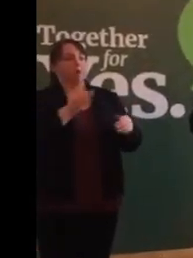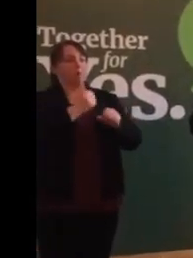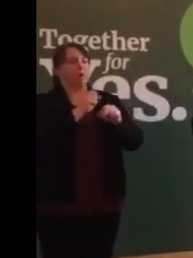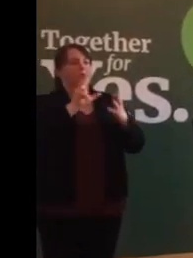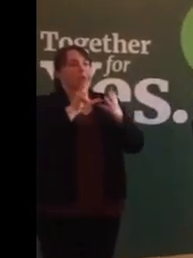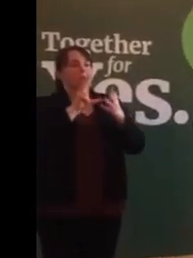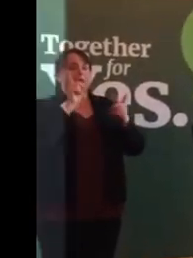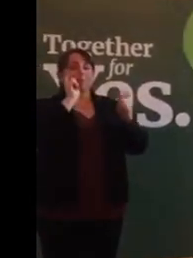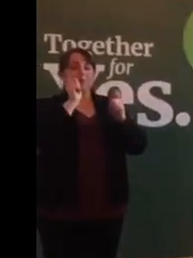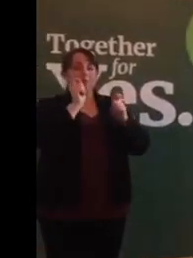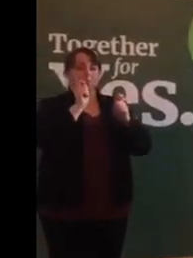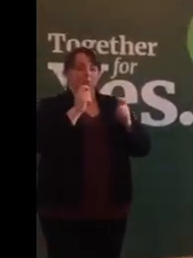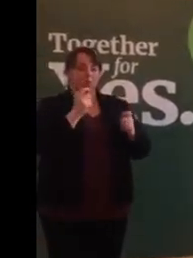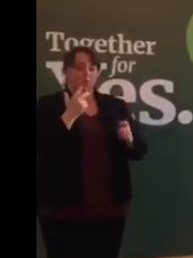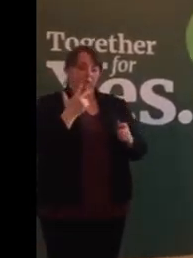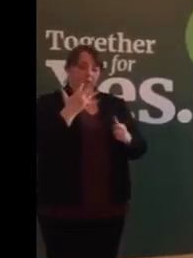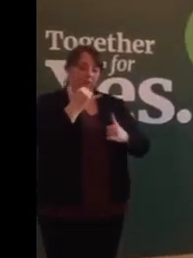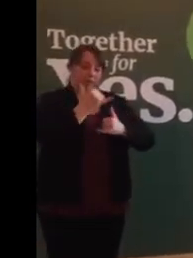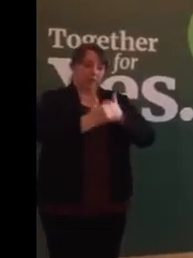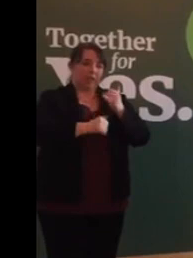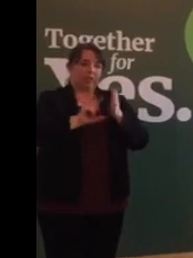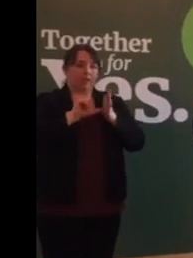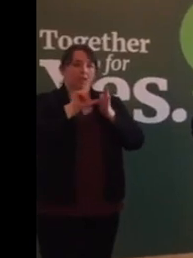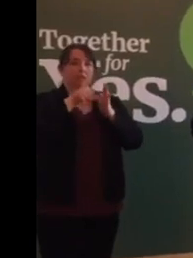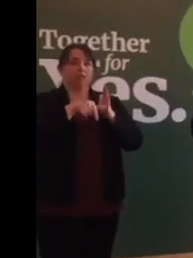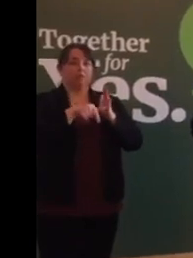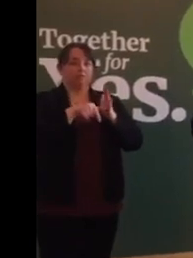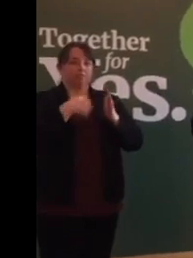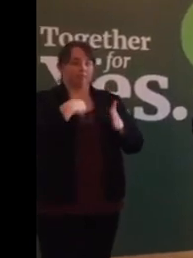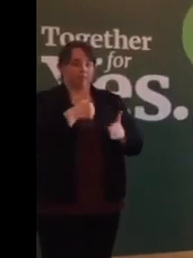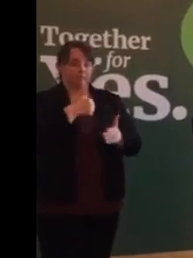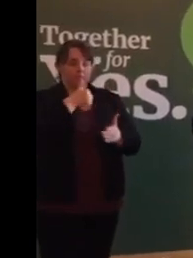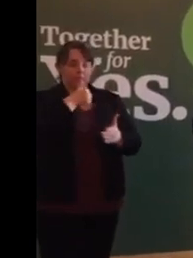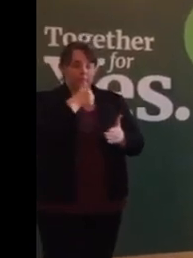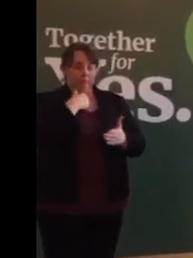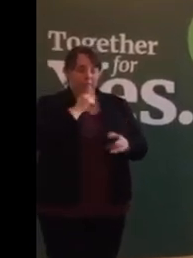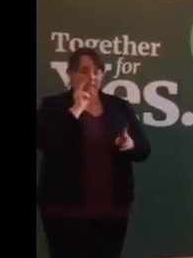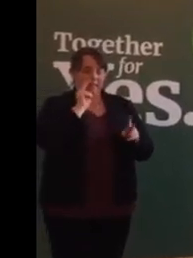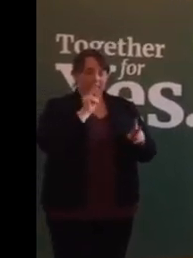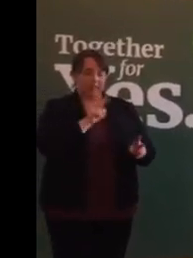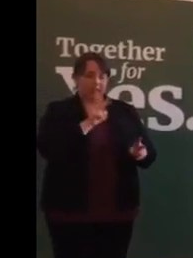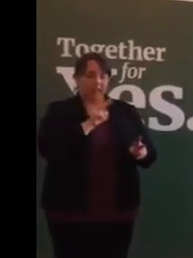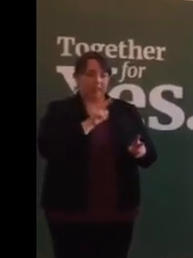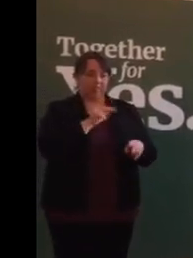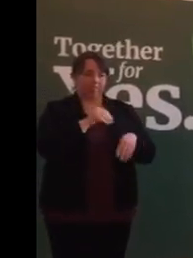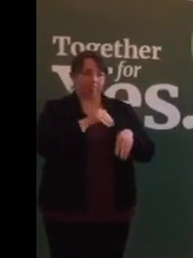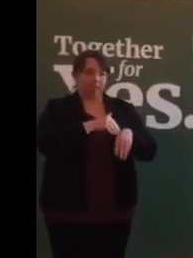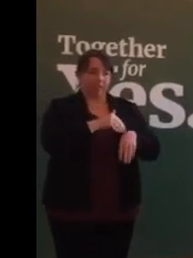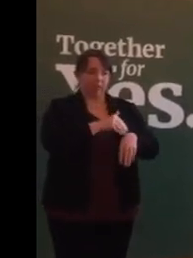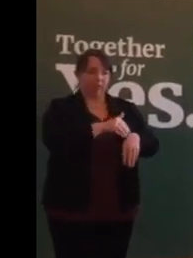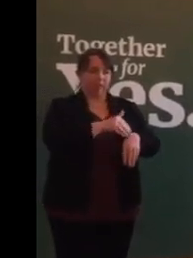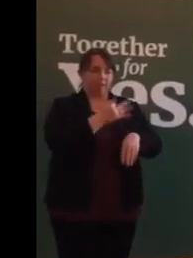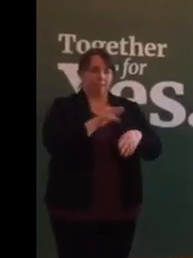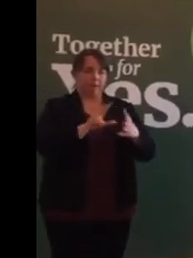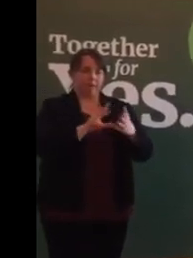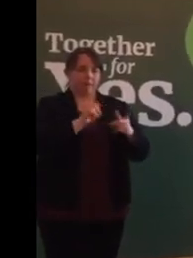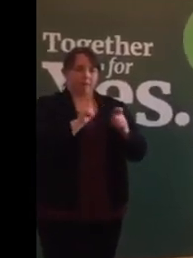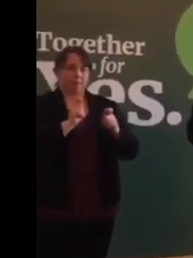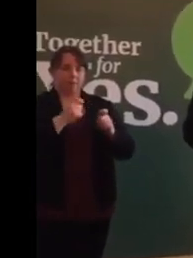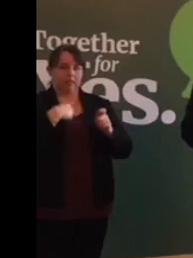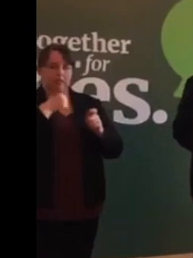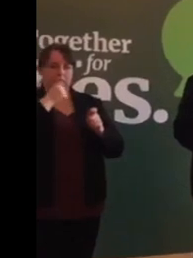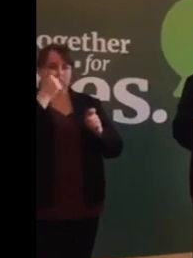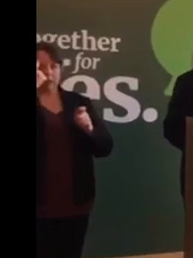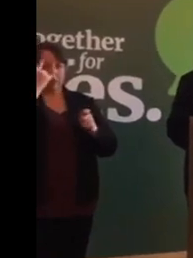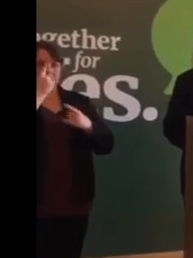35 years later, having seen at first hand the unintended and unforeseen consequences of the Eighth, the Institute